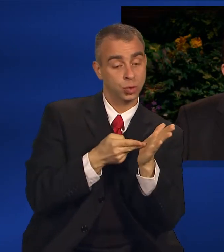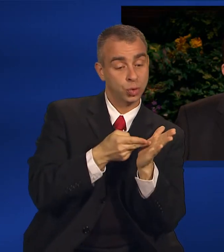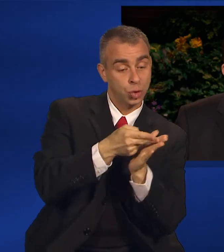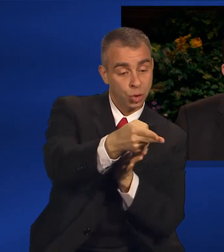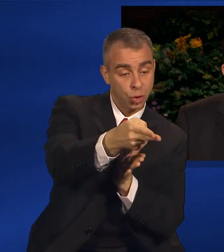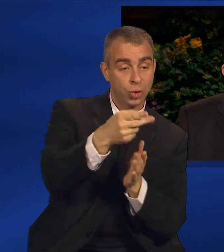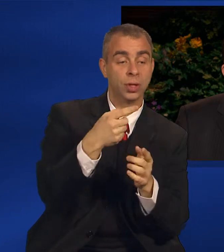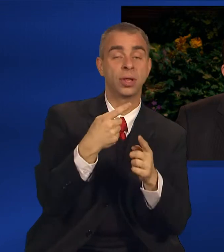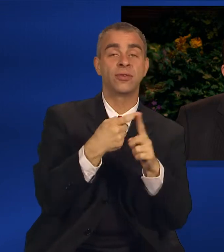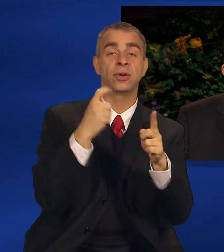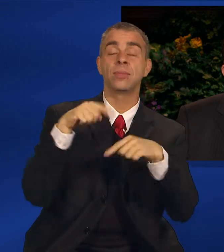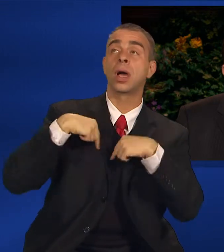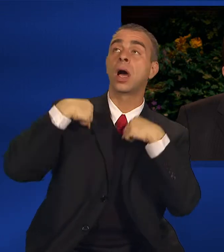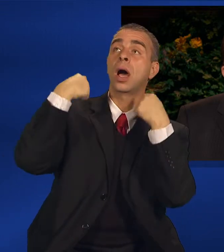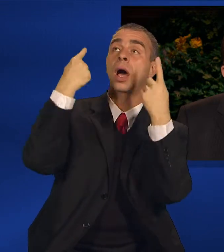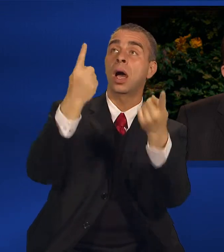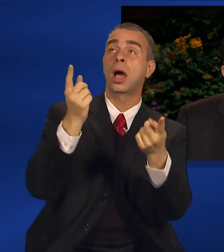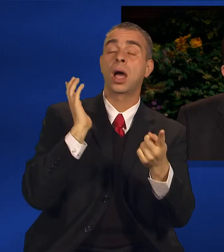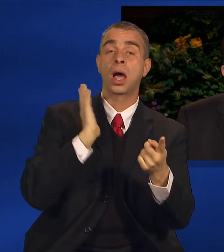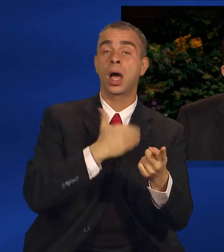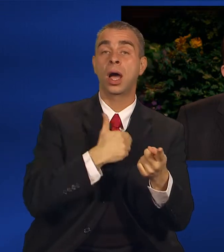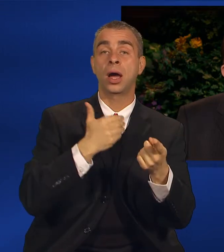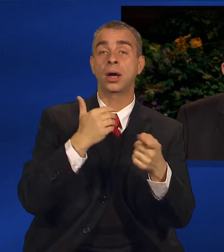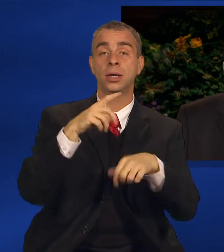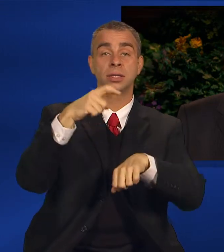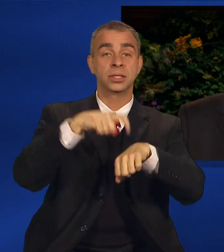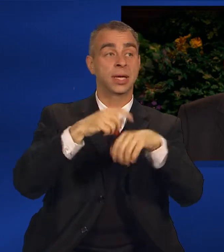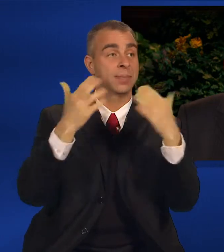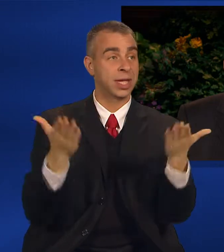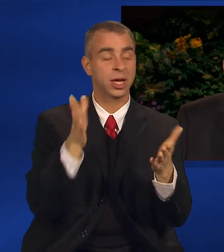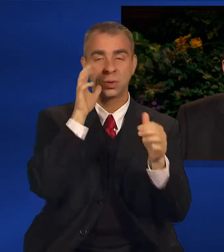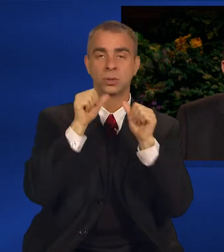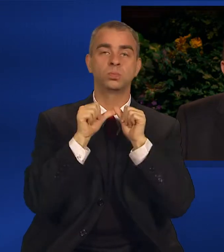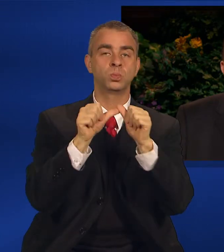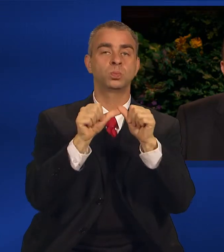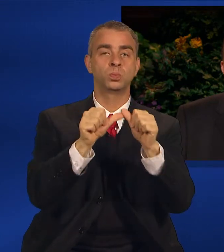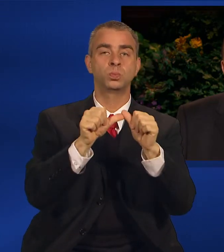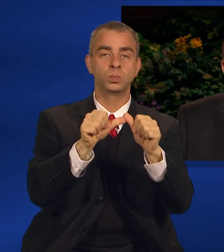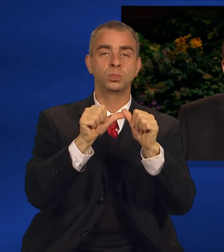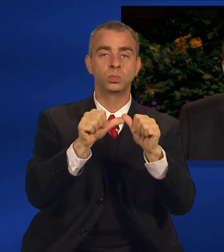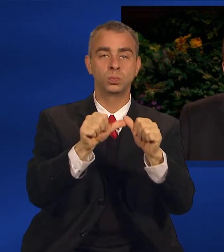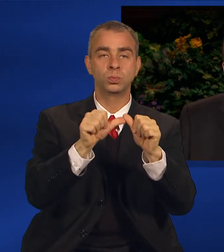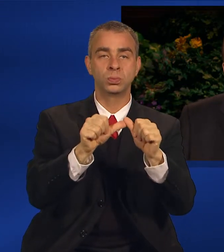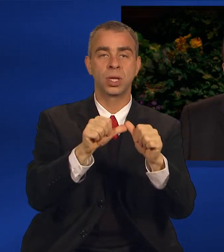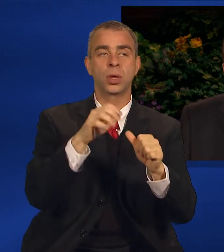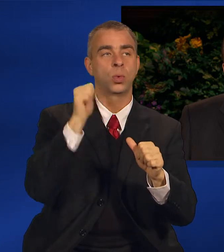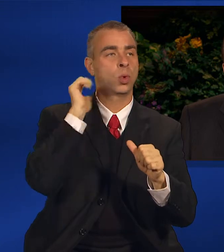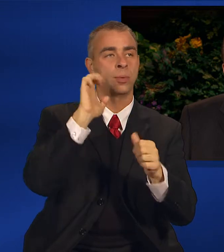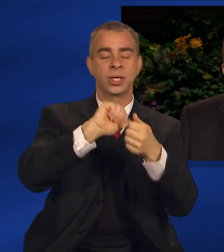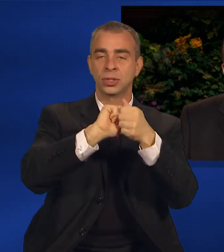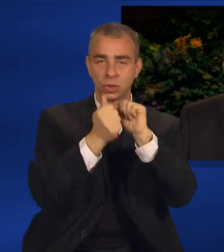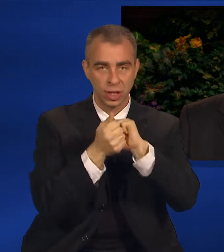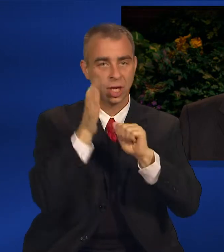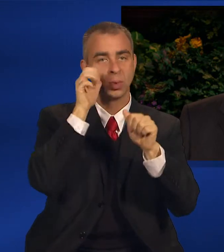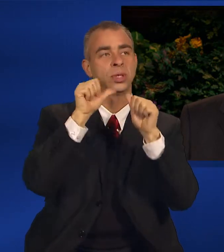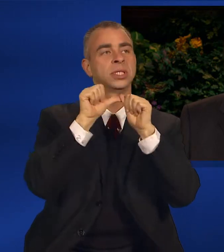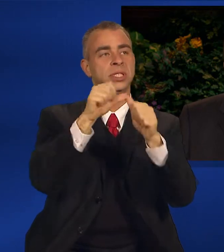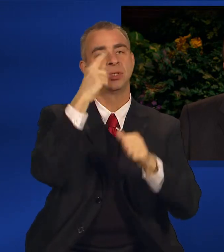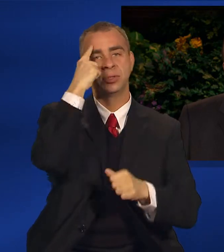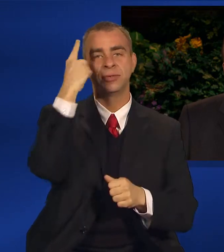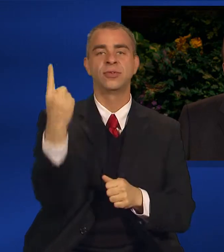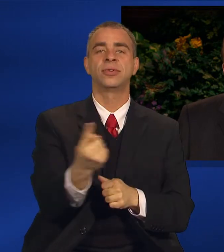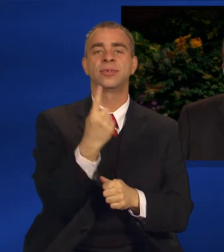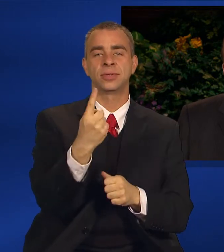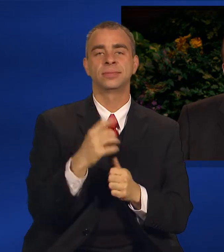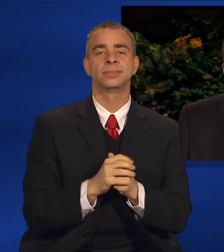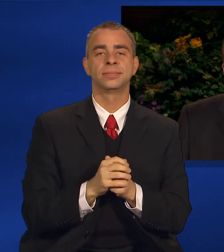existence, will weather the worst, unchanged evermore. Some would ask,